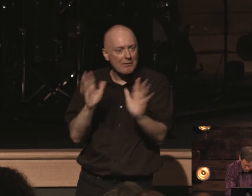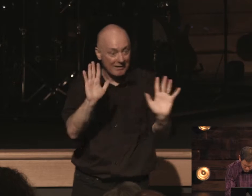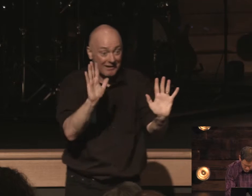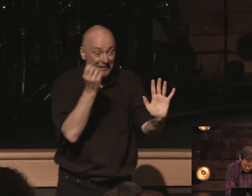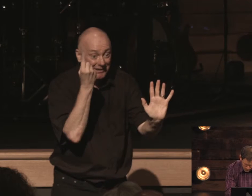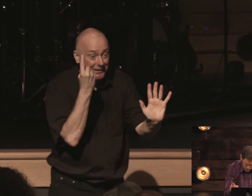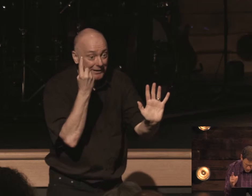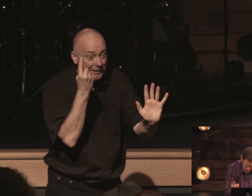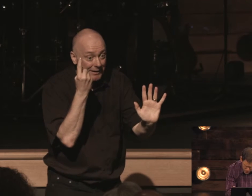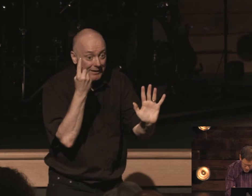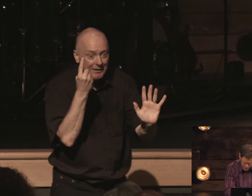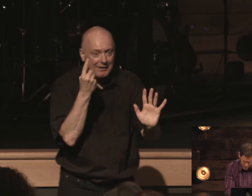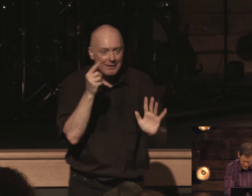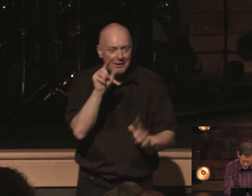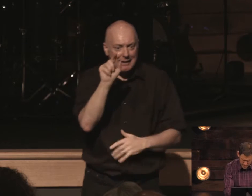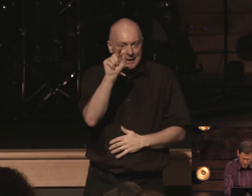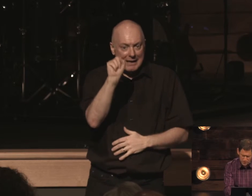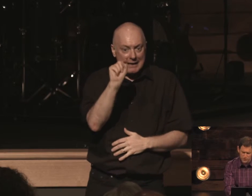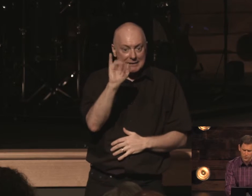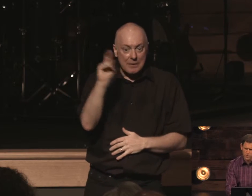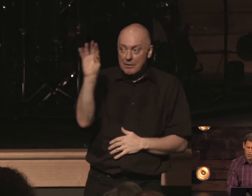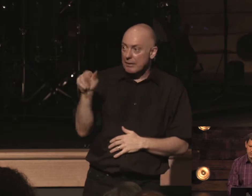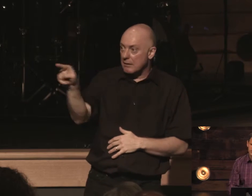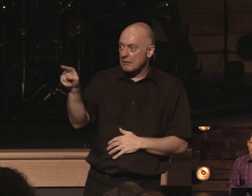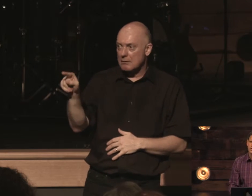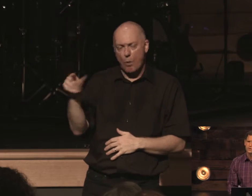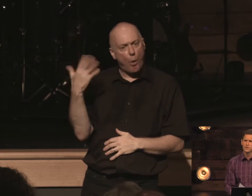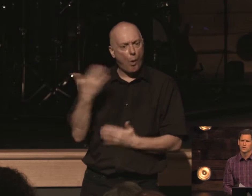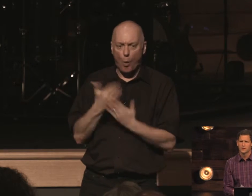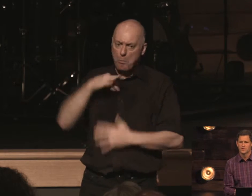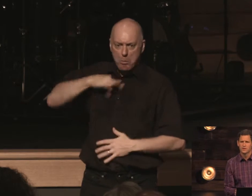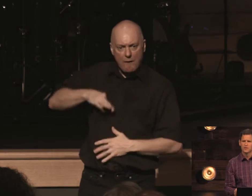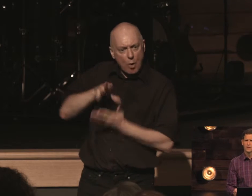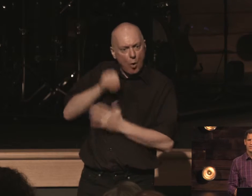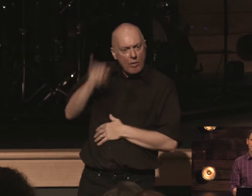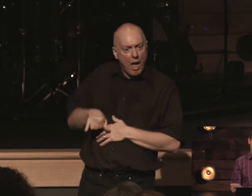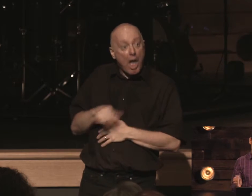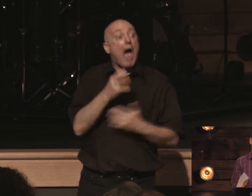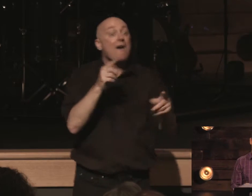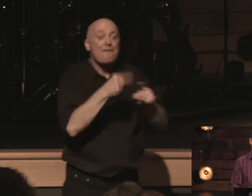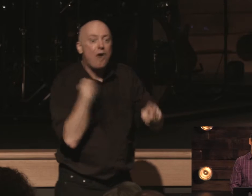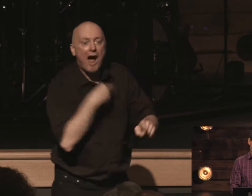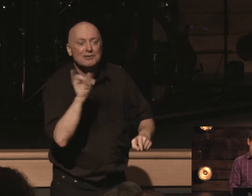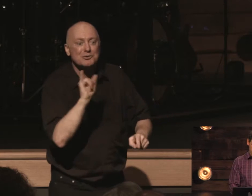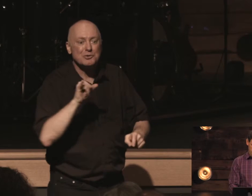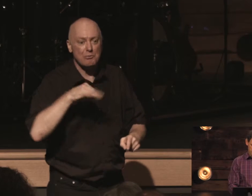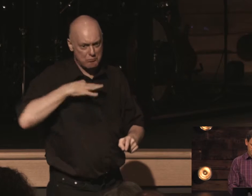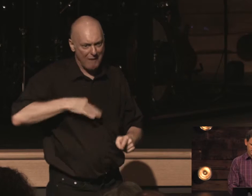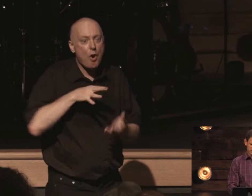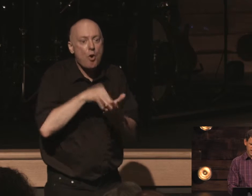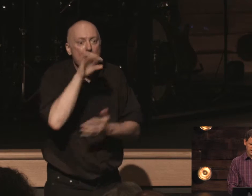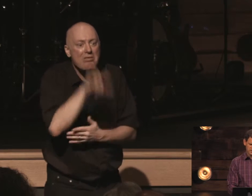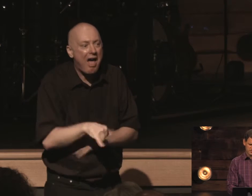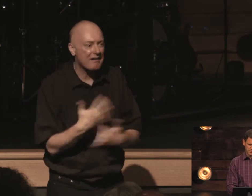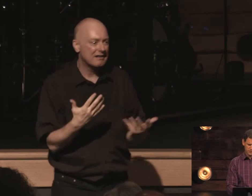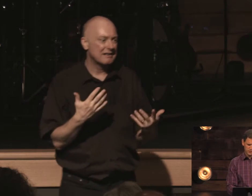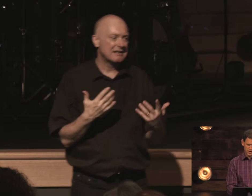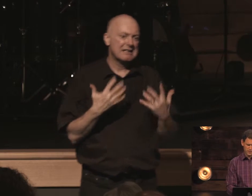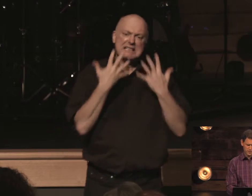for timothy and listen what a moment of truth for us you know my question as i sat in this study of this